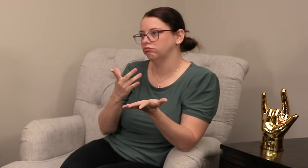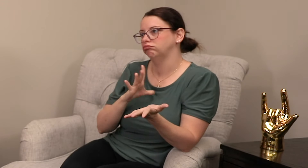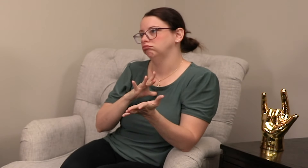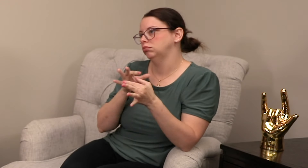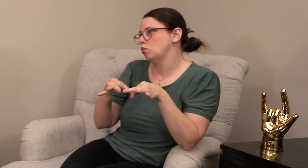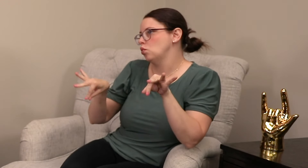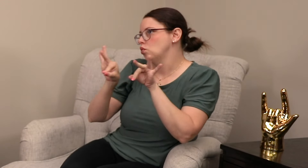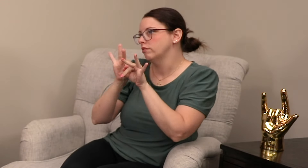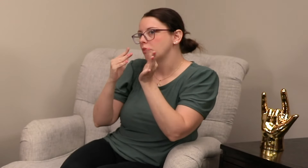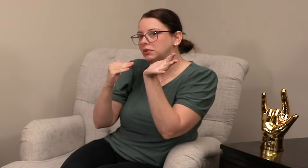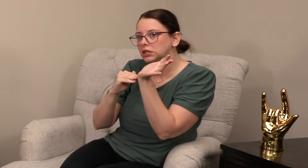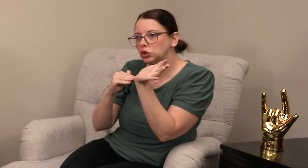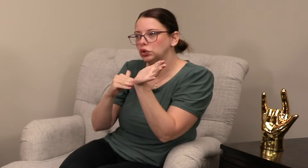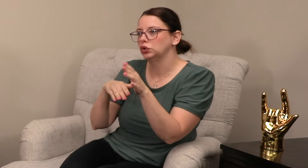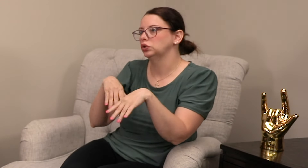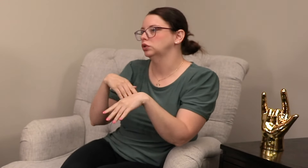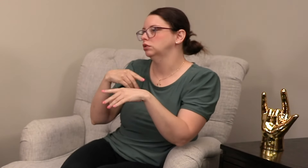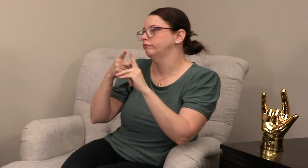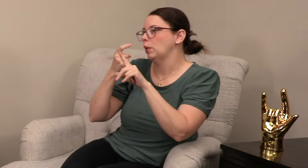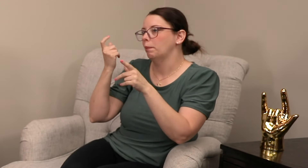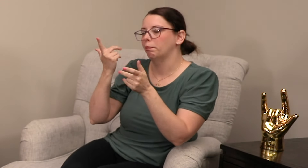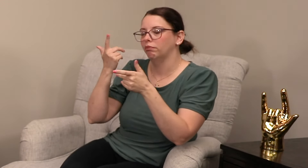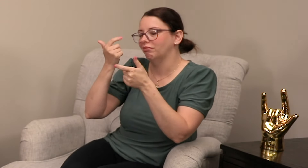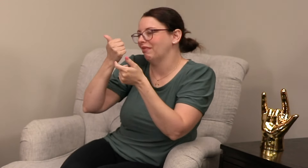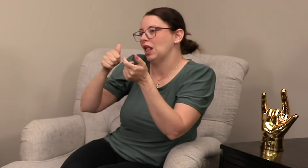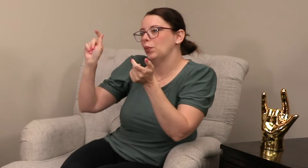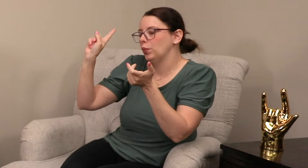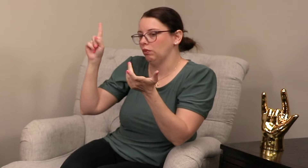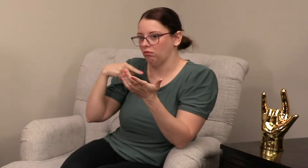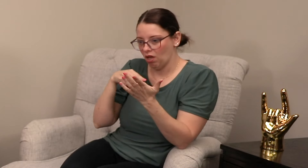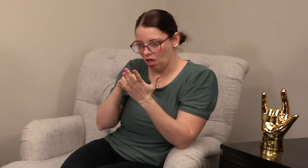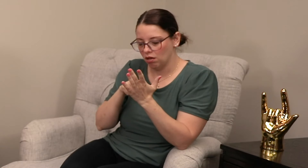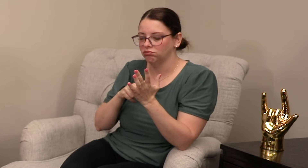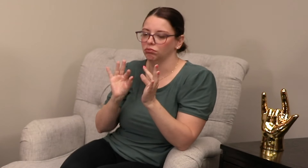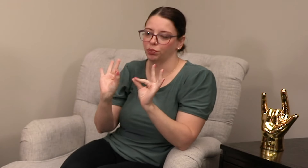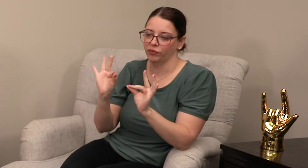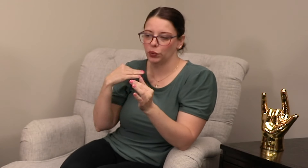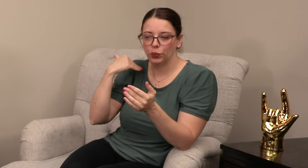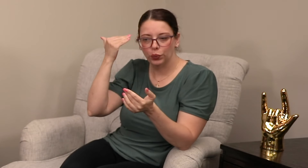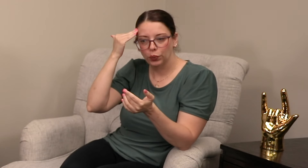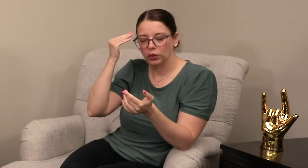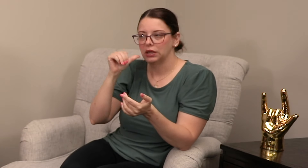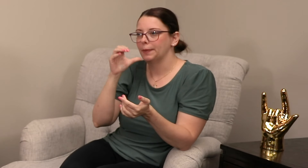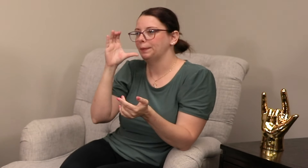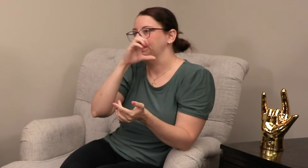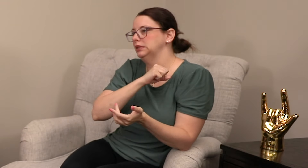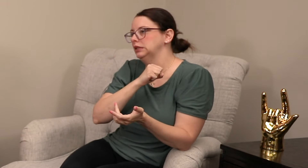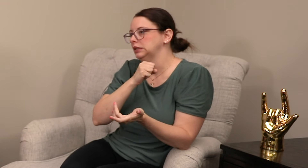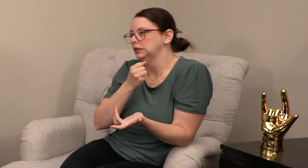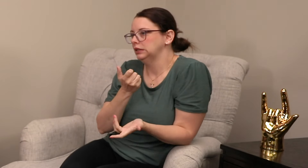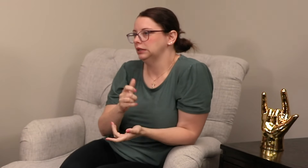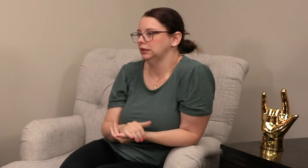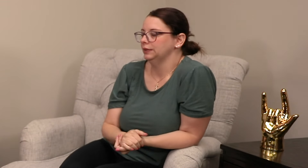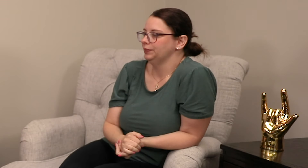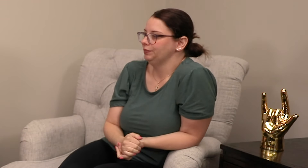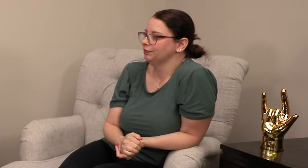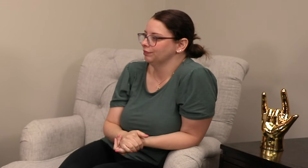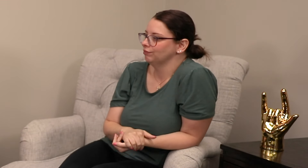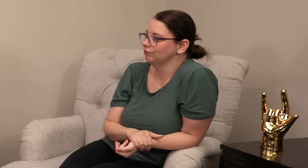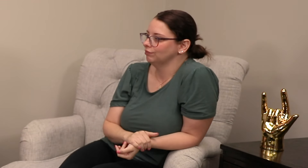read it, which is so important, you know, for doctor's appointments and just really many places that call, leave messages. So it's cool that I don't have to